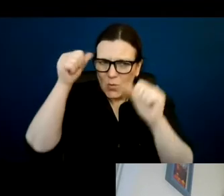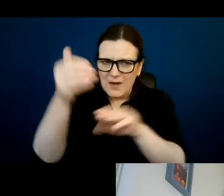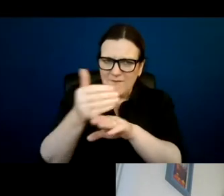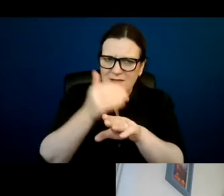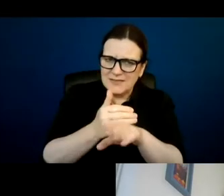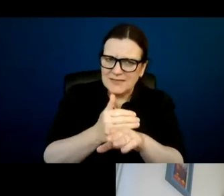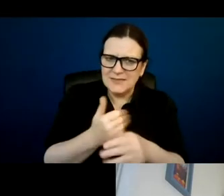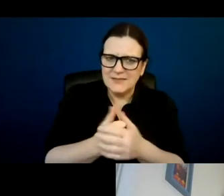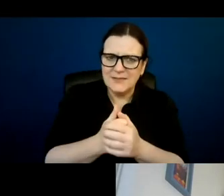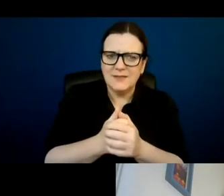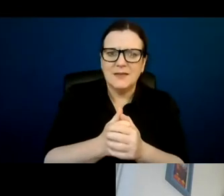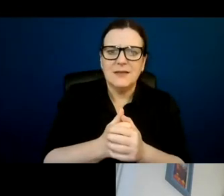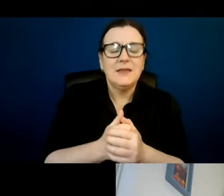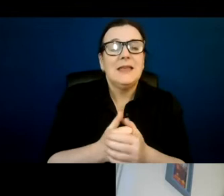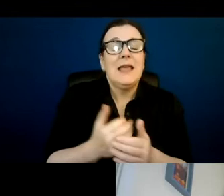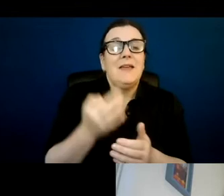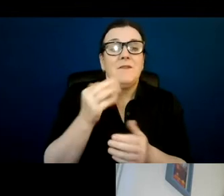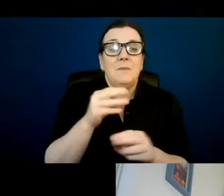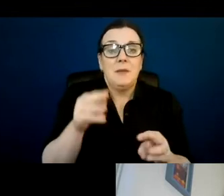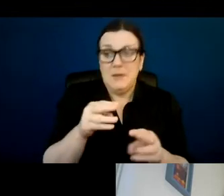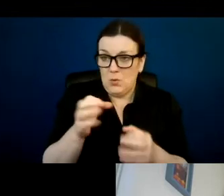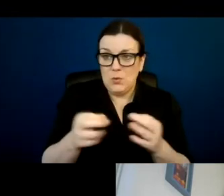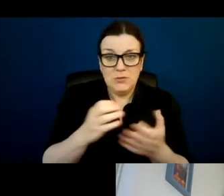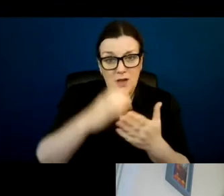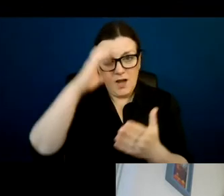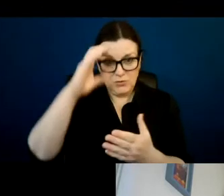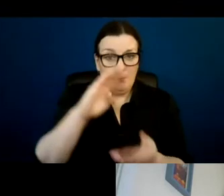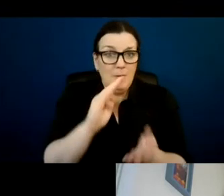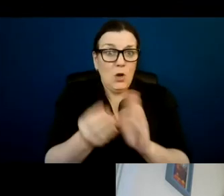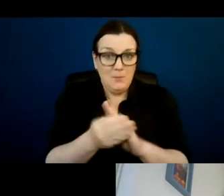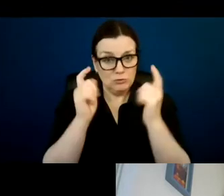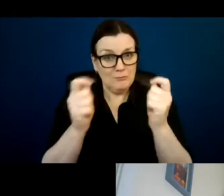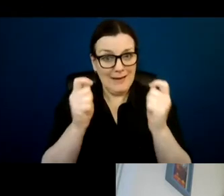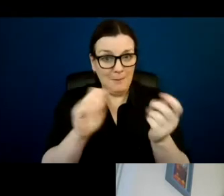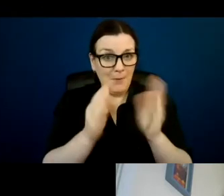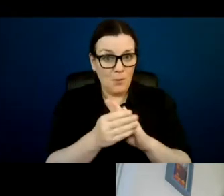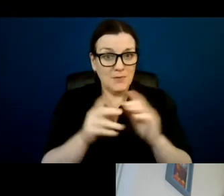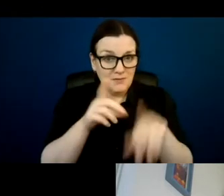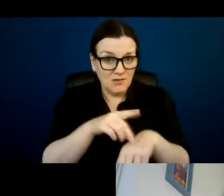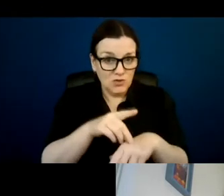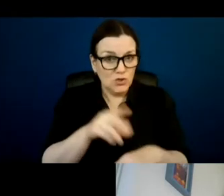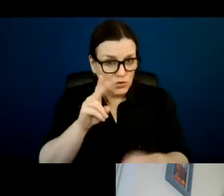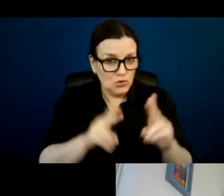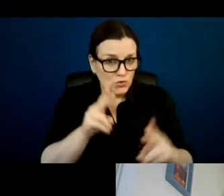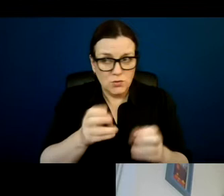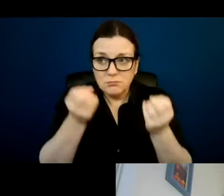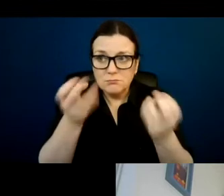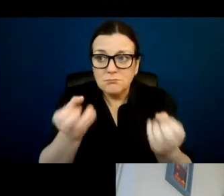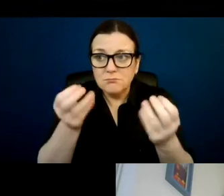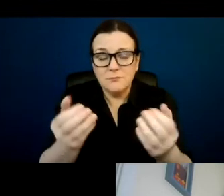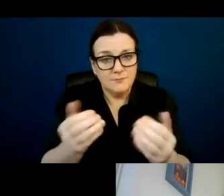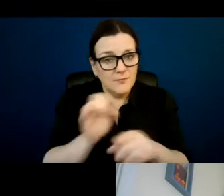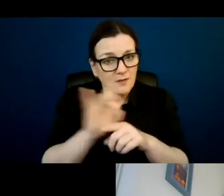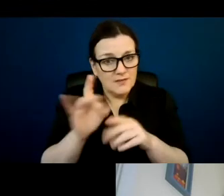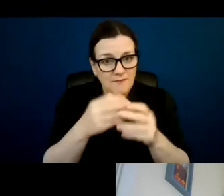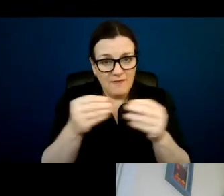going to college to become a doctor. That's when these things should be taught